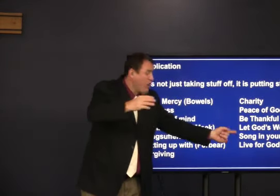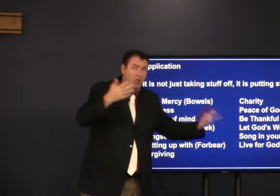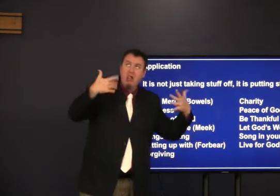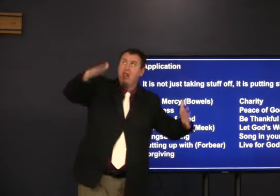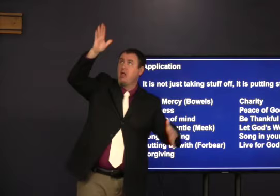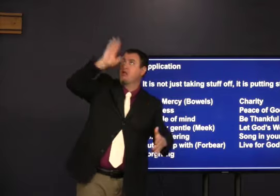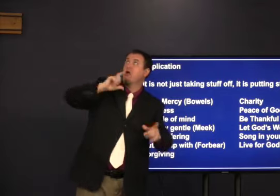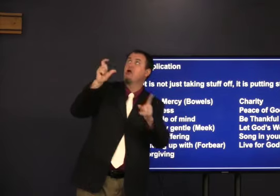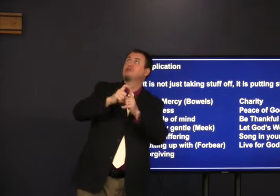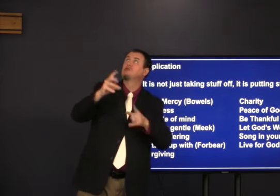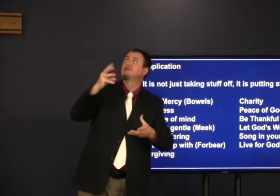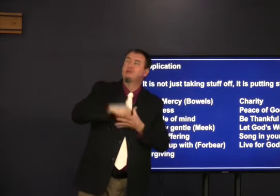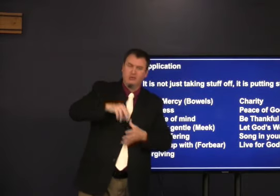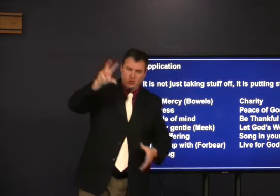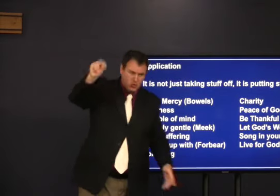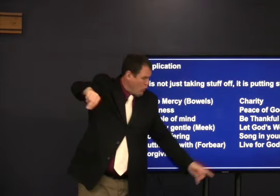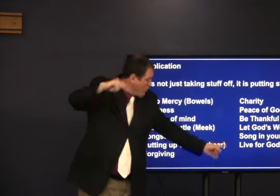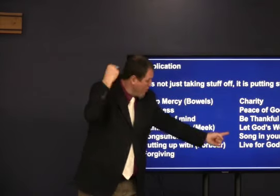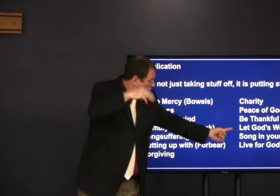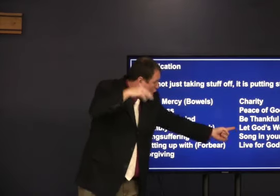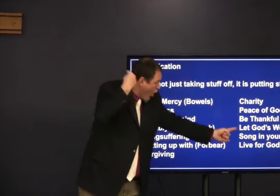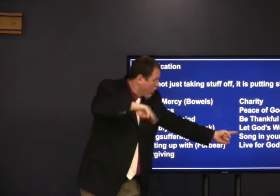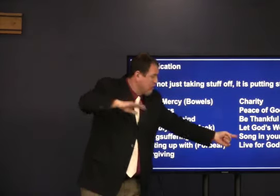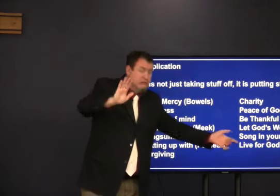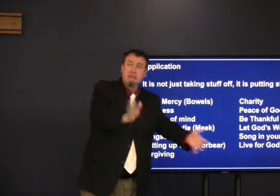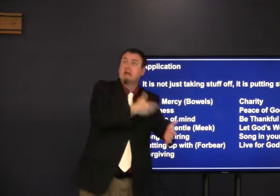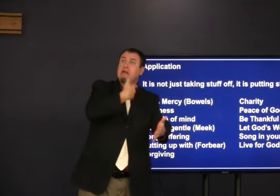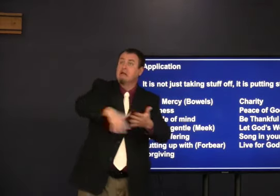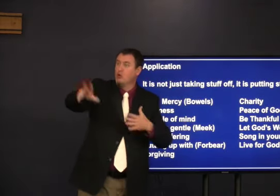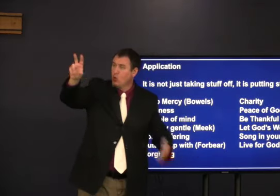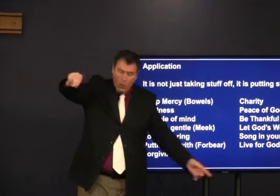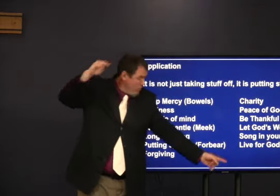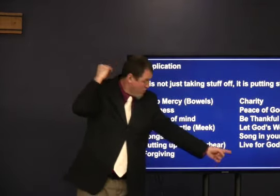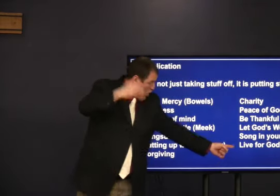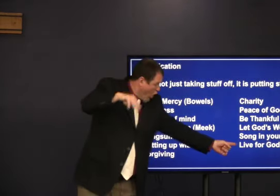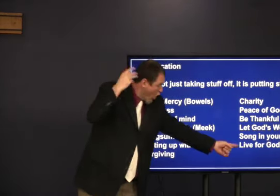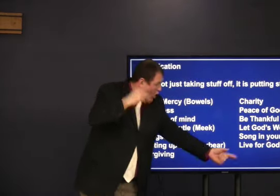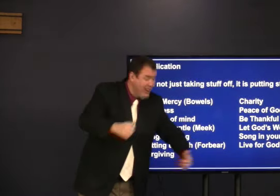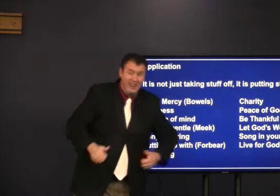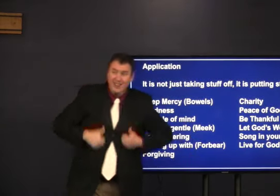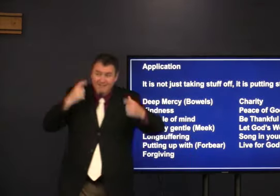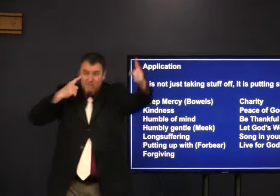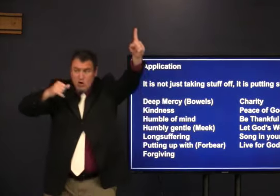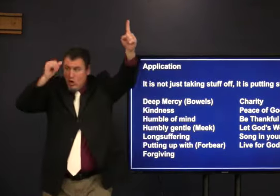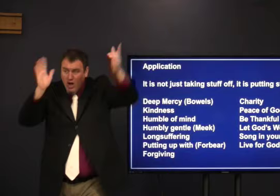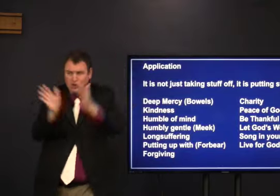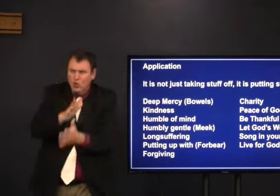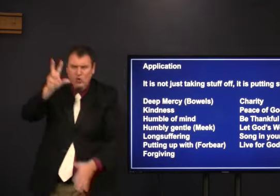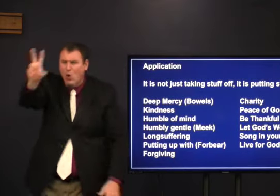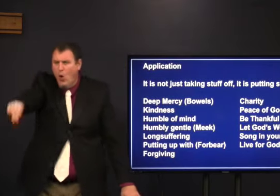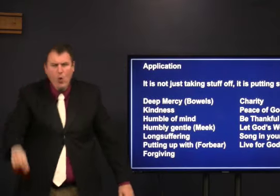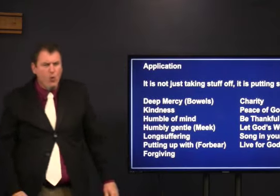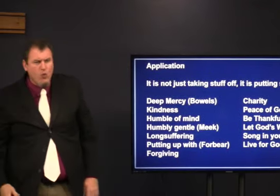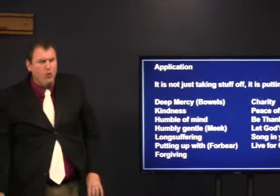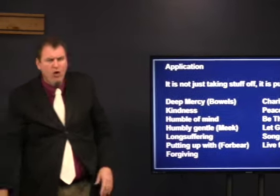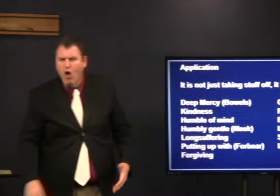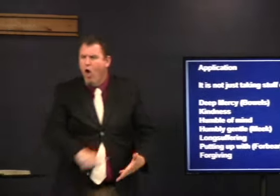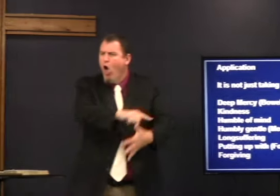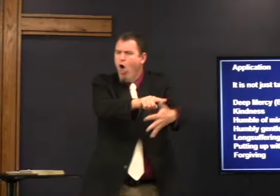I'm not thankful I don't let God word well in me I don't have a song in my heart and I don't